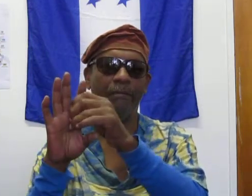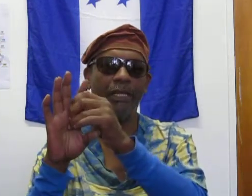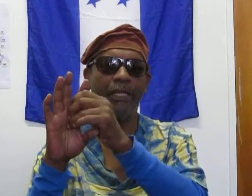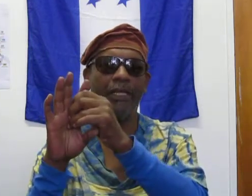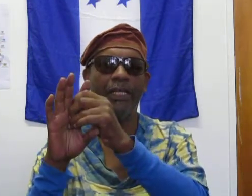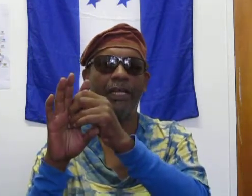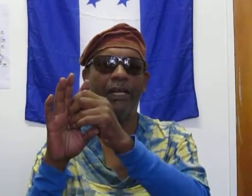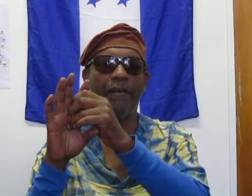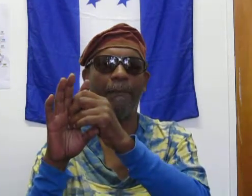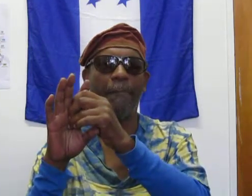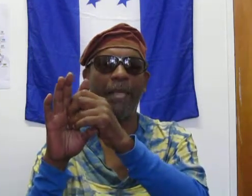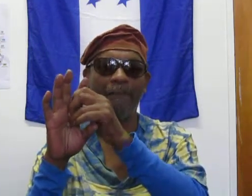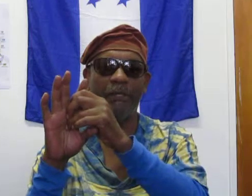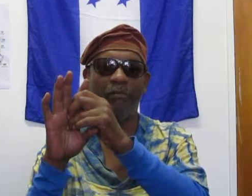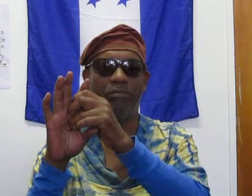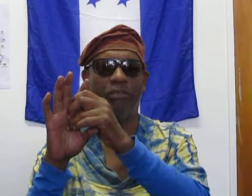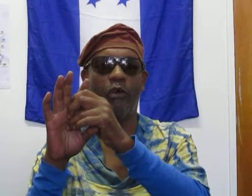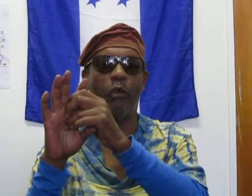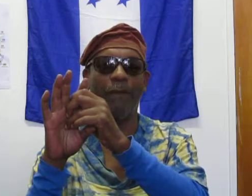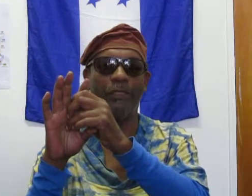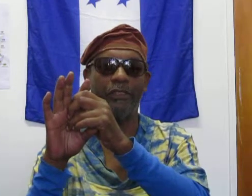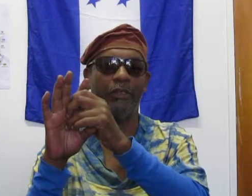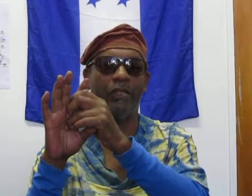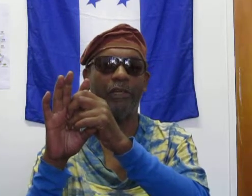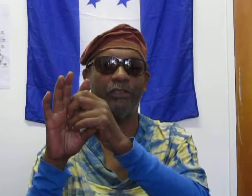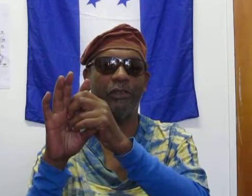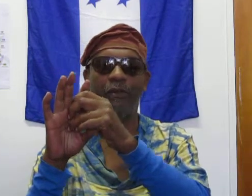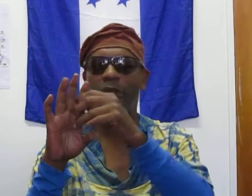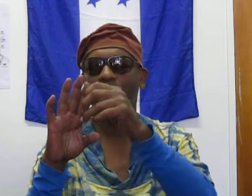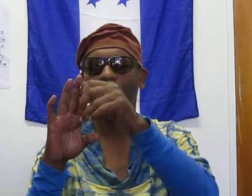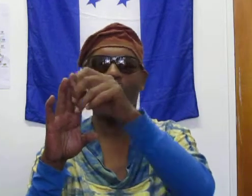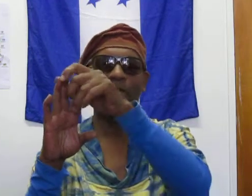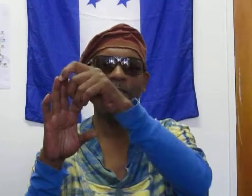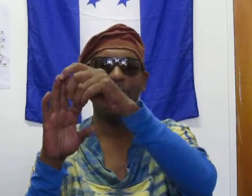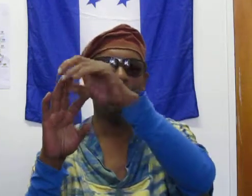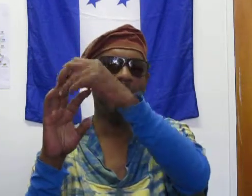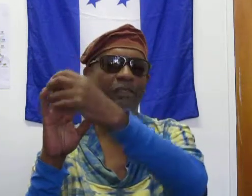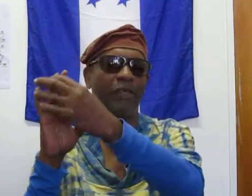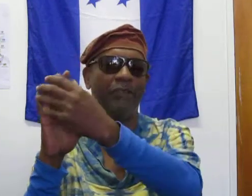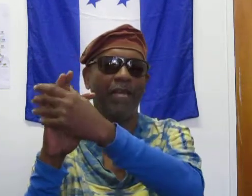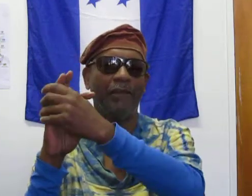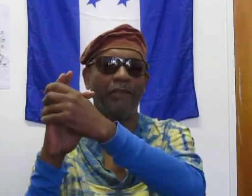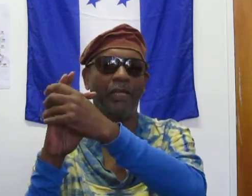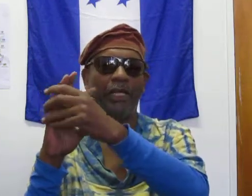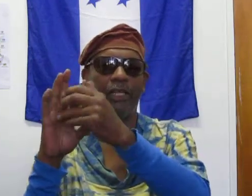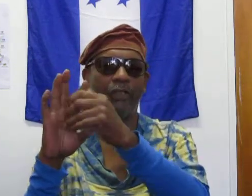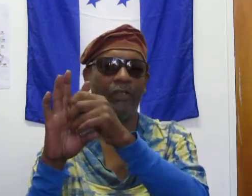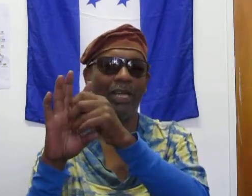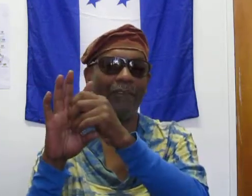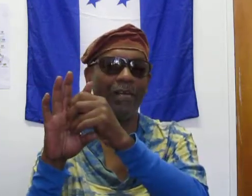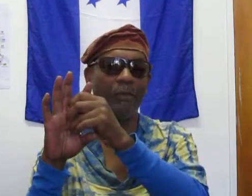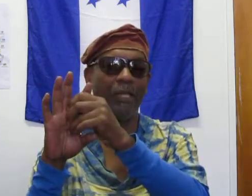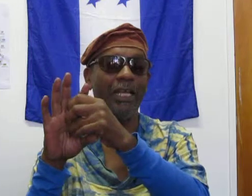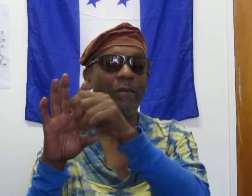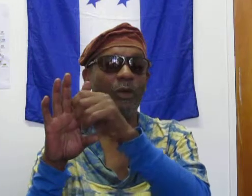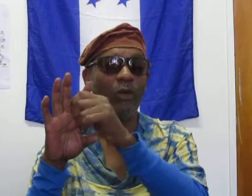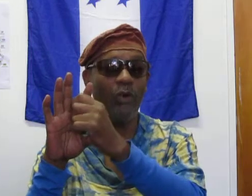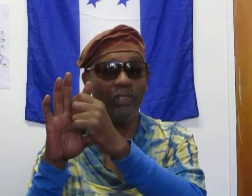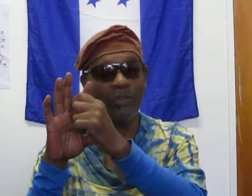the media, um, they've been co-opted so loud, too, they want to be a part of the elite and whatever have you. You know, so you have a lot of people there. But also,